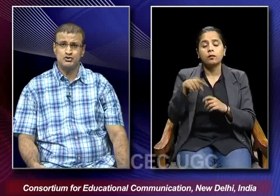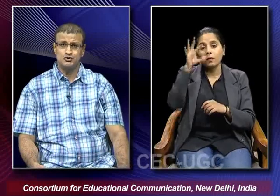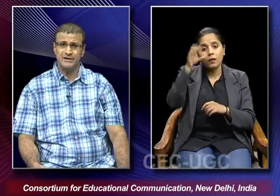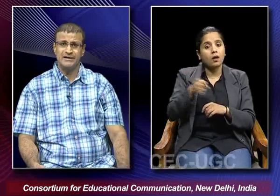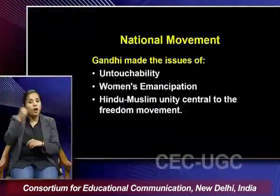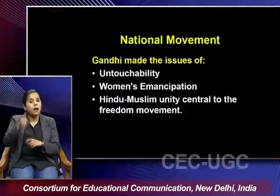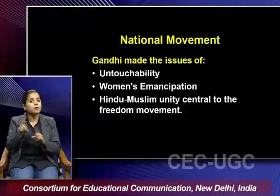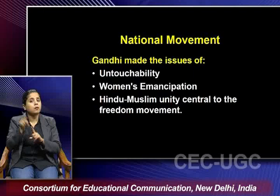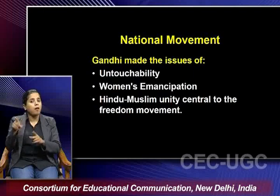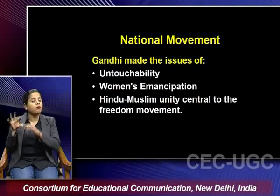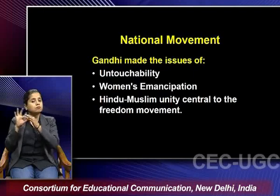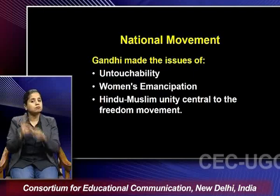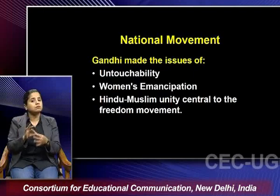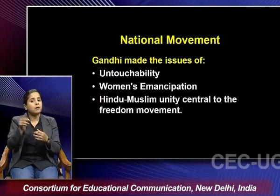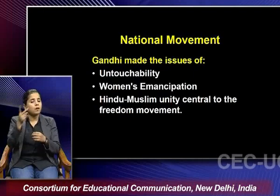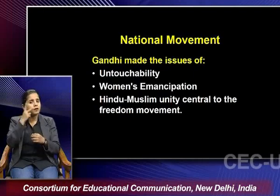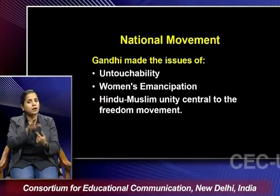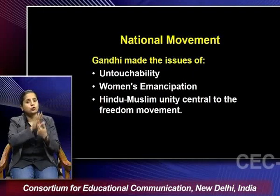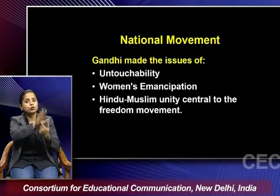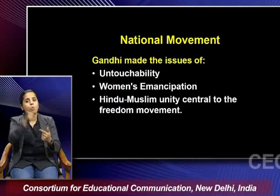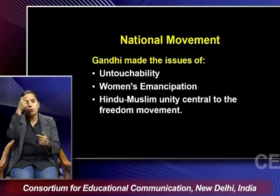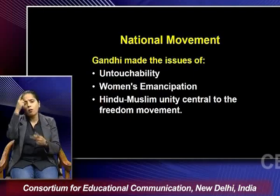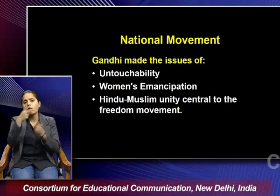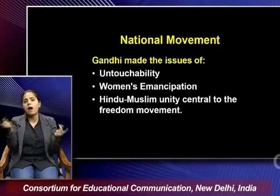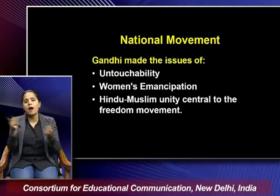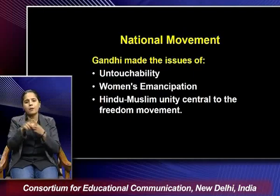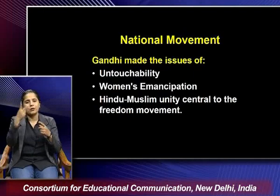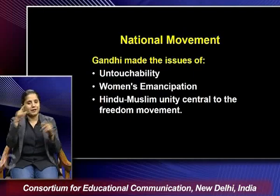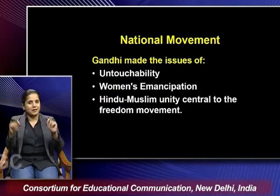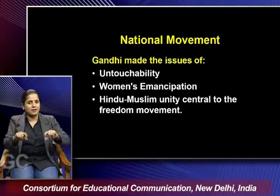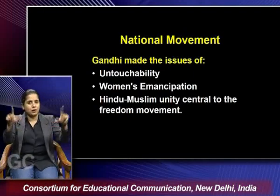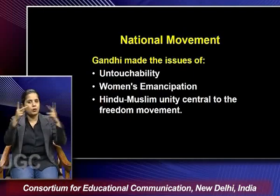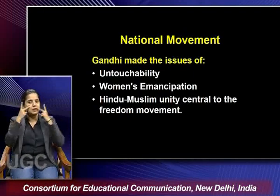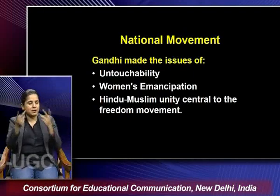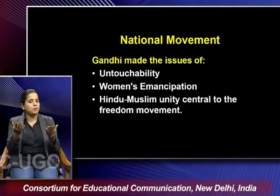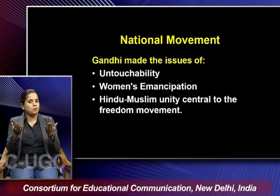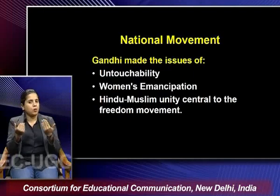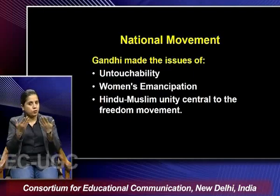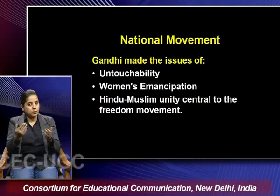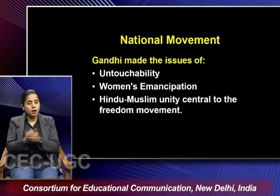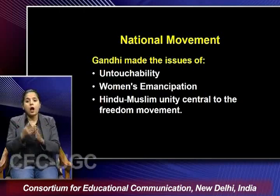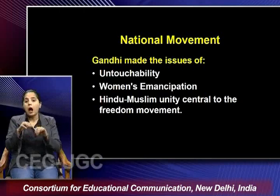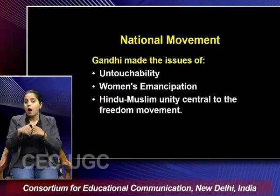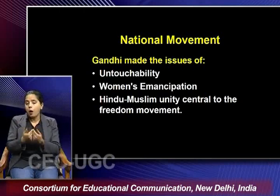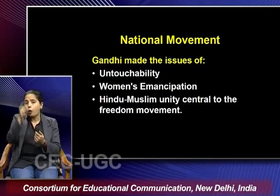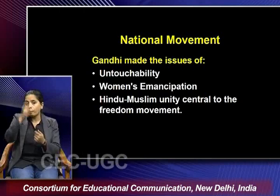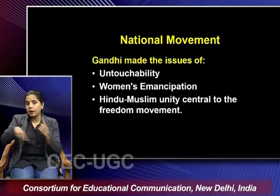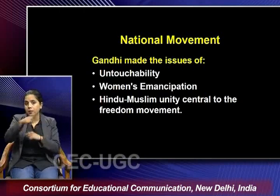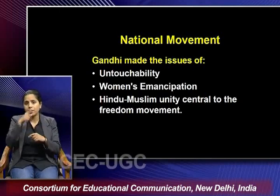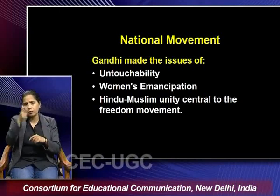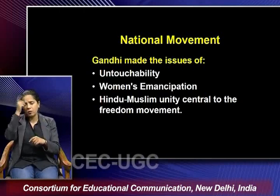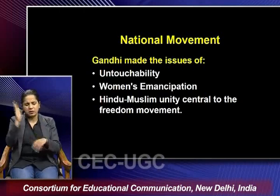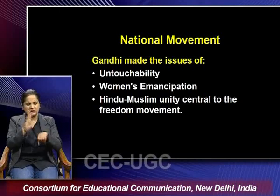was also linked with these kinds of issues as you can see on the screen as well. That how the issues of